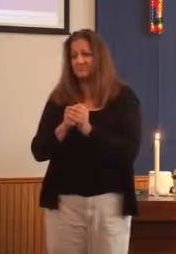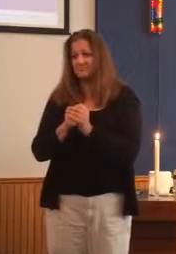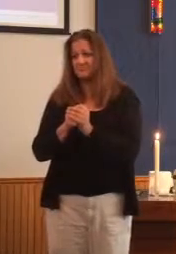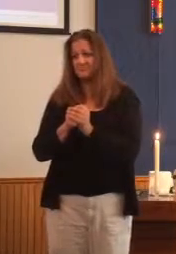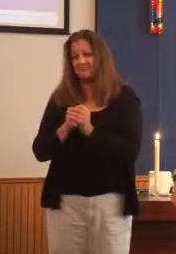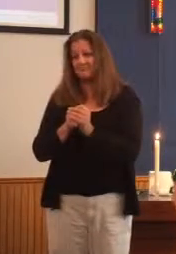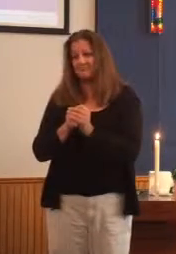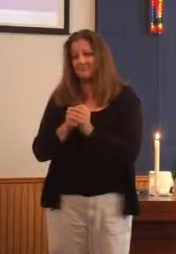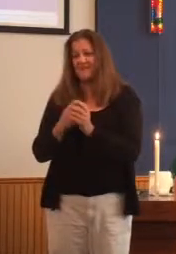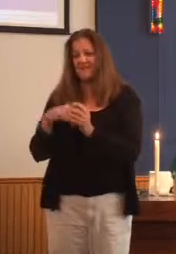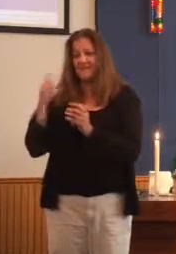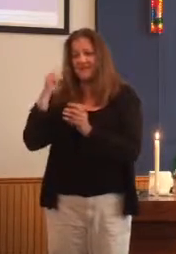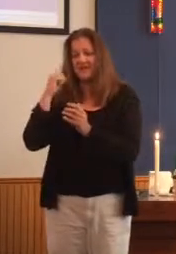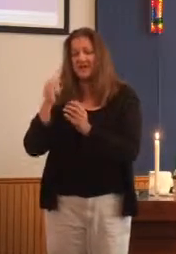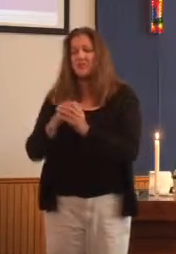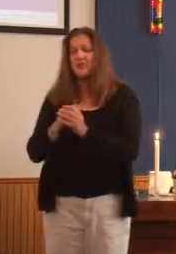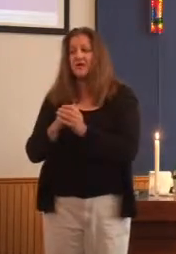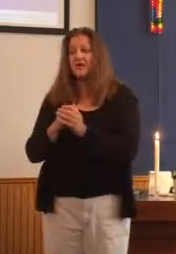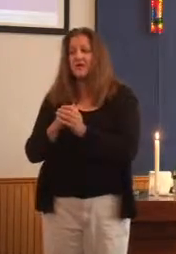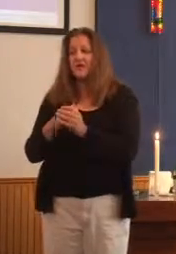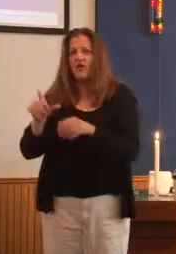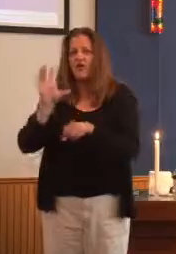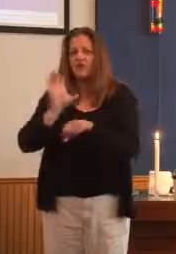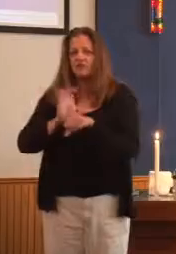And then we hear that the whole church has all of the details.